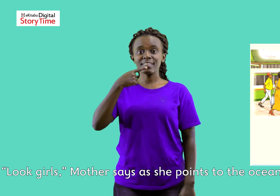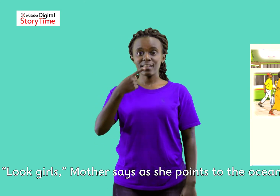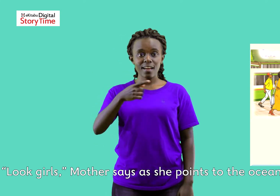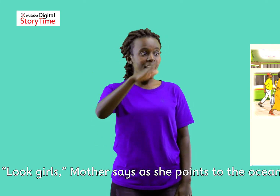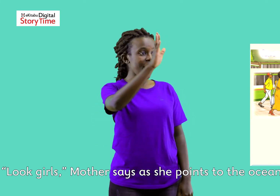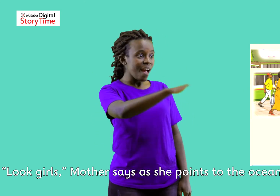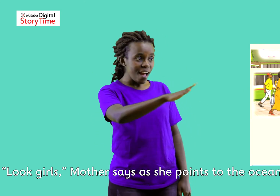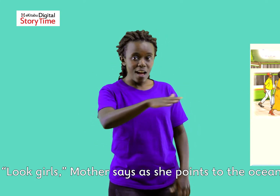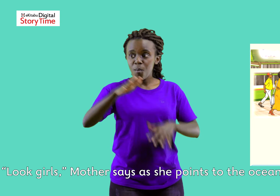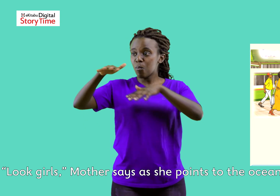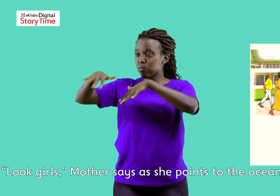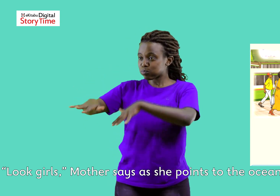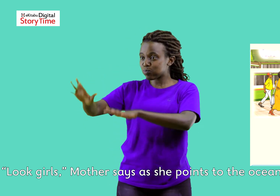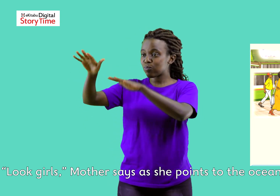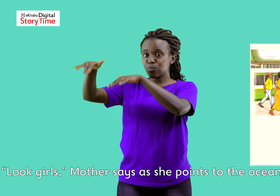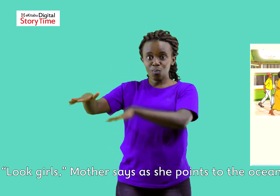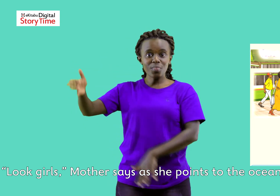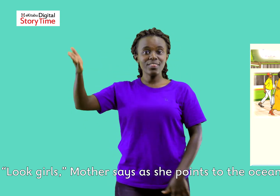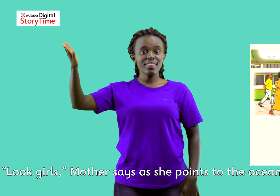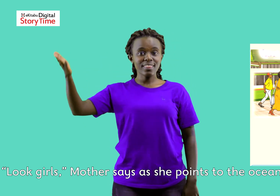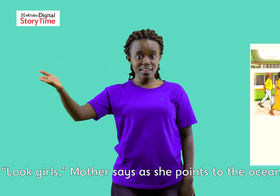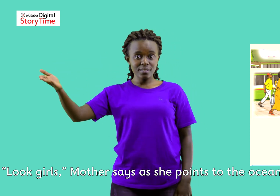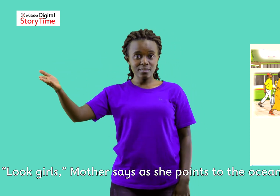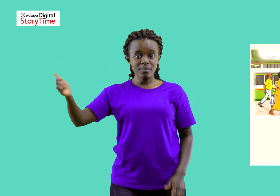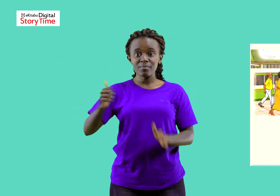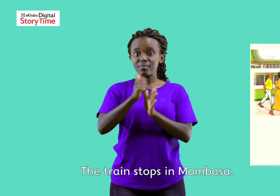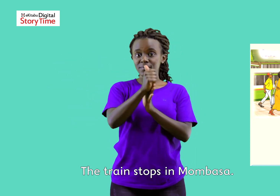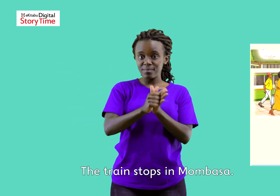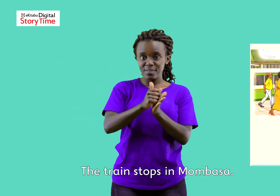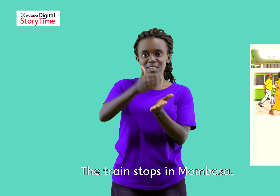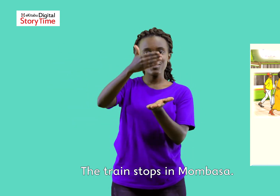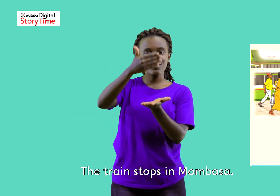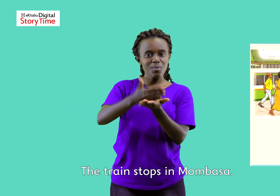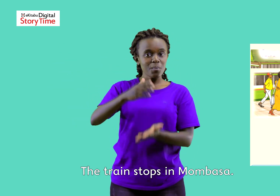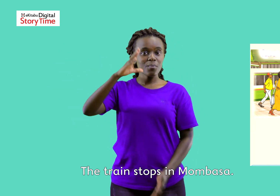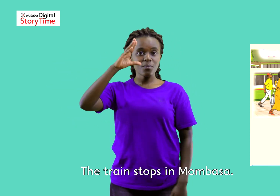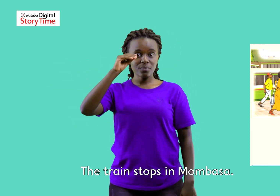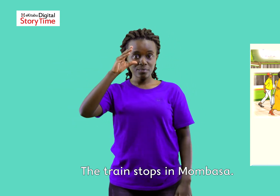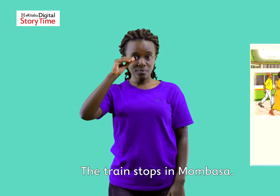Look, girls, Mother says as she points to the ocean. The train stops in Mombasa.